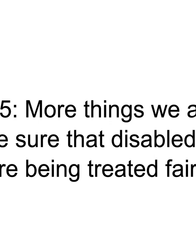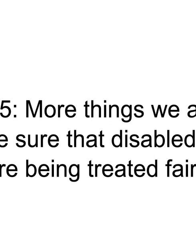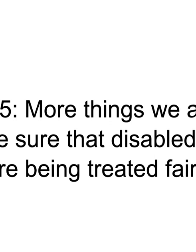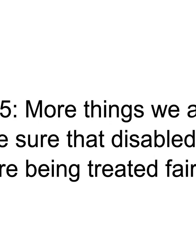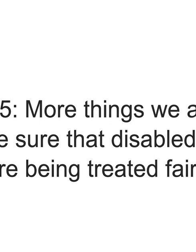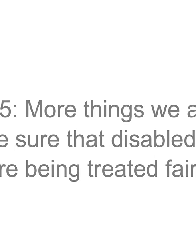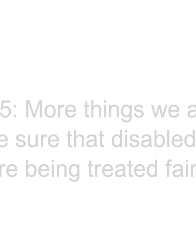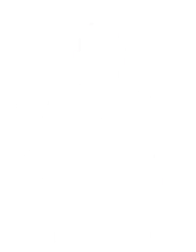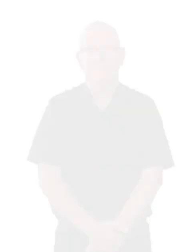fairly.